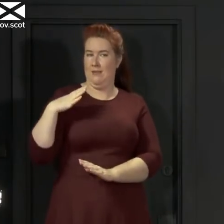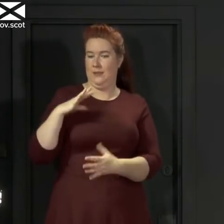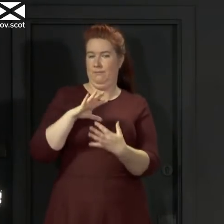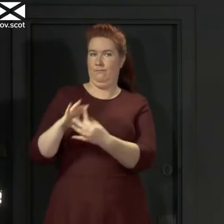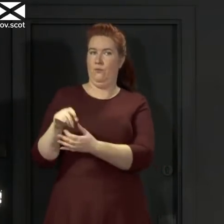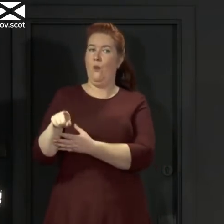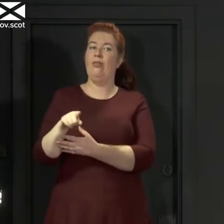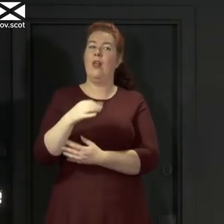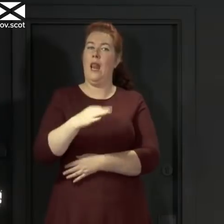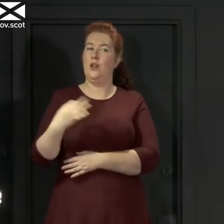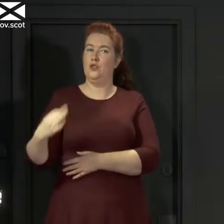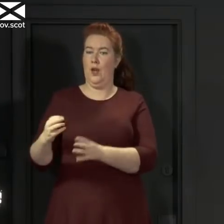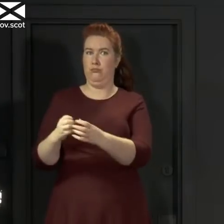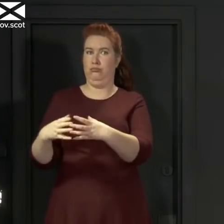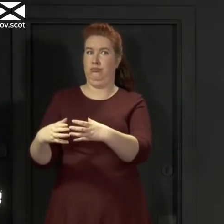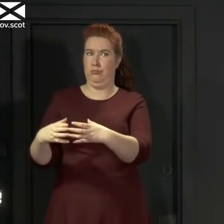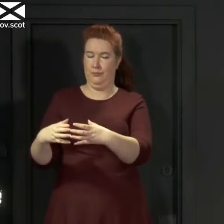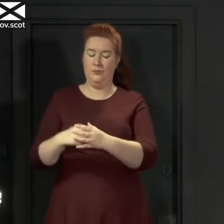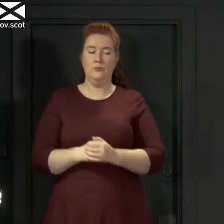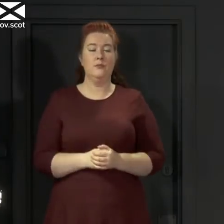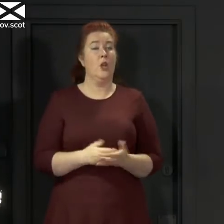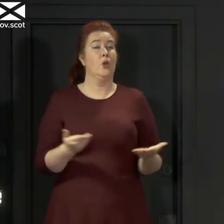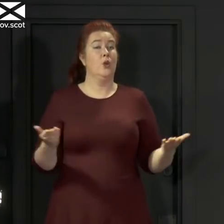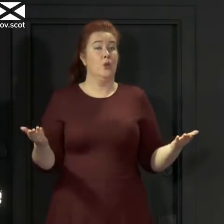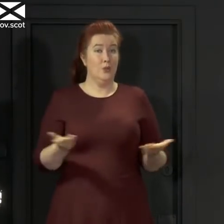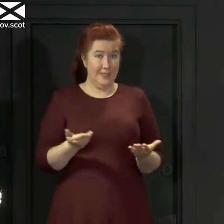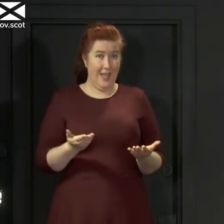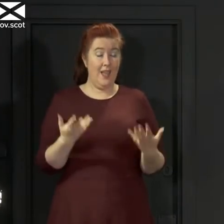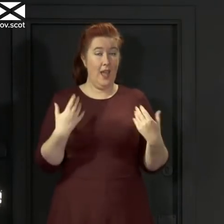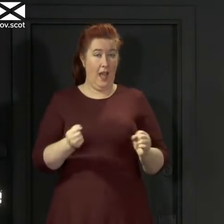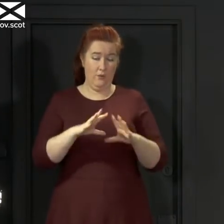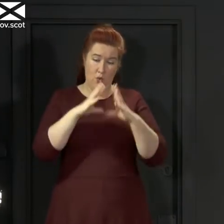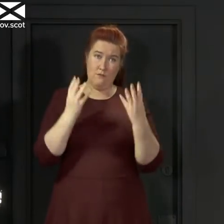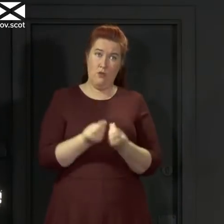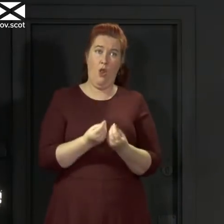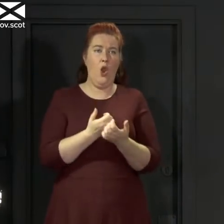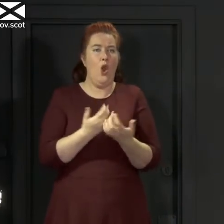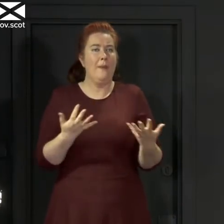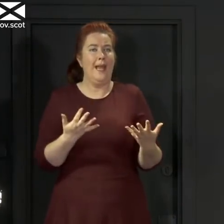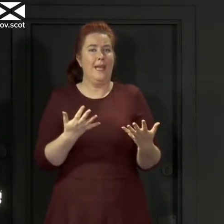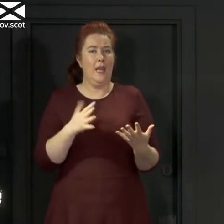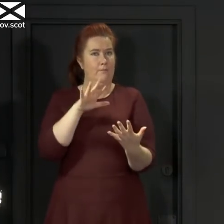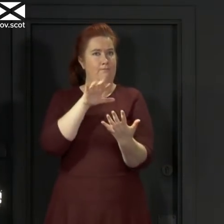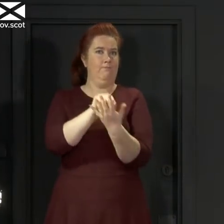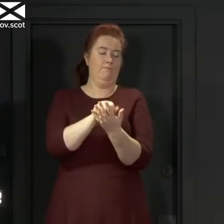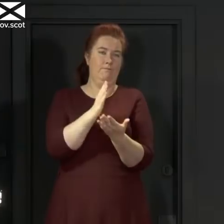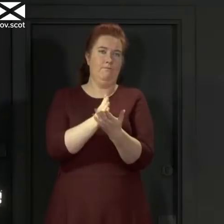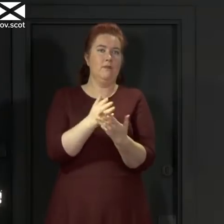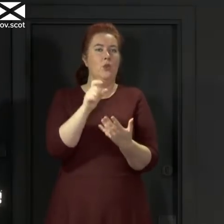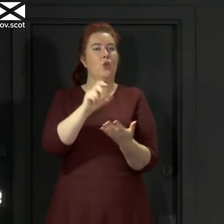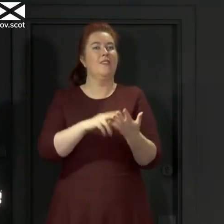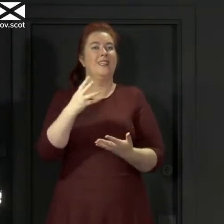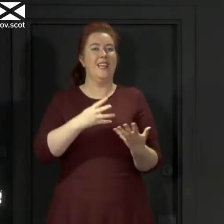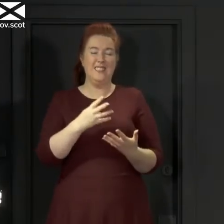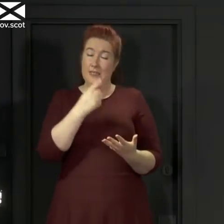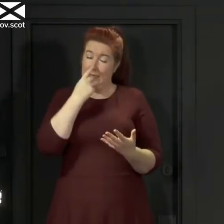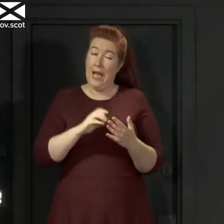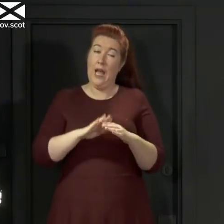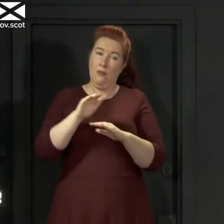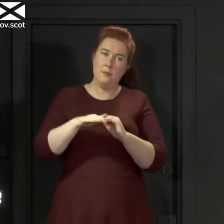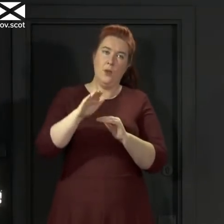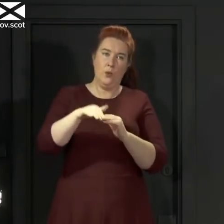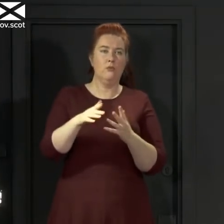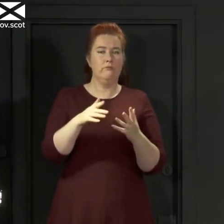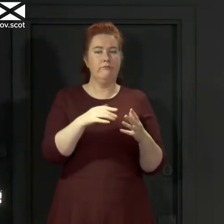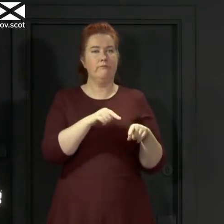outbreak. From today, as well as reporting the overall number of positive cases, which of course can fluctuate in